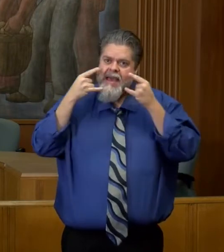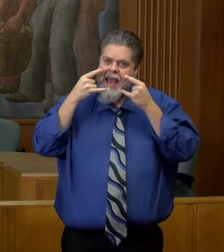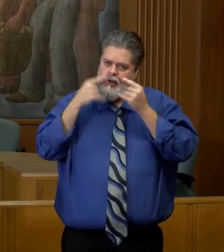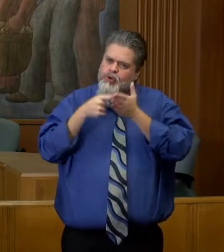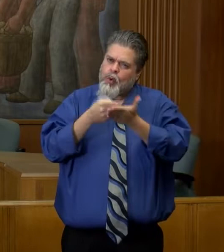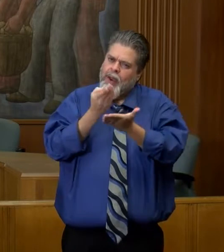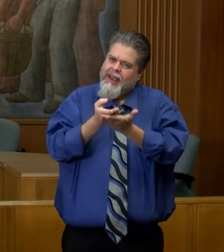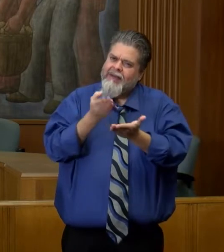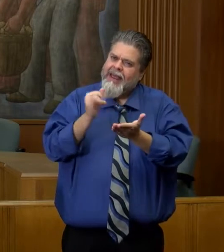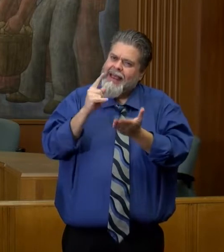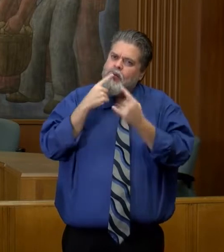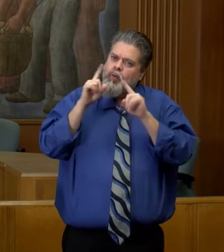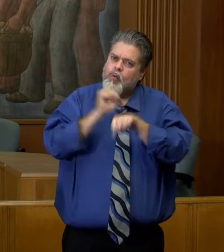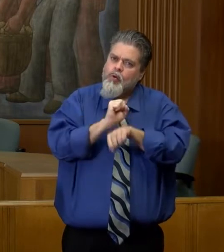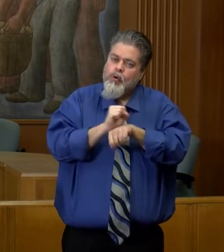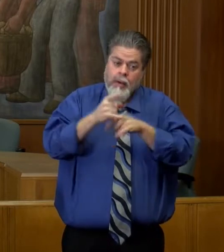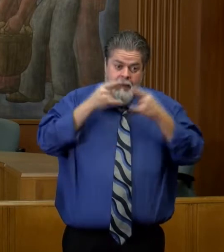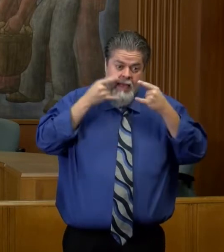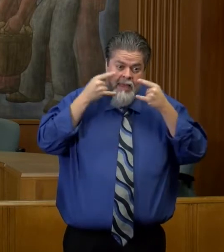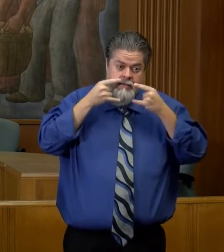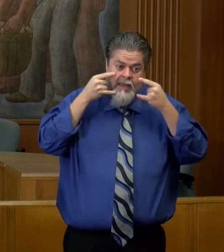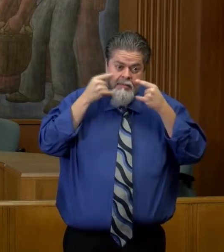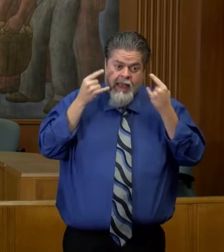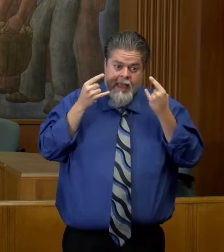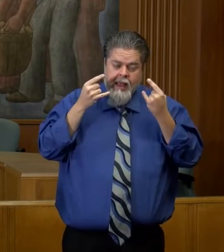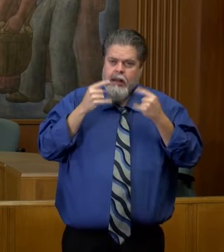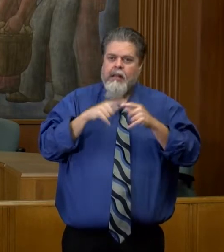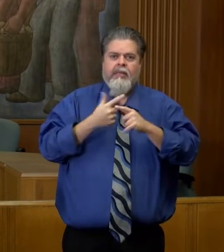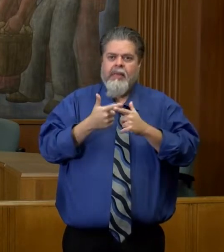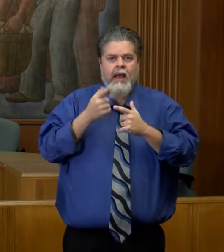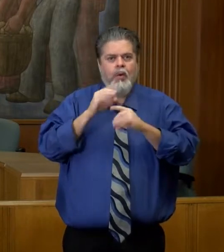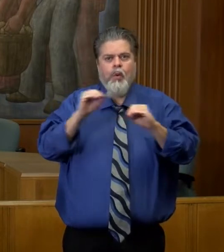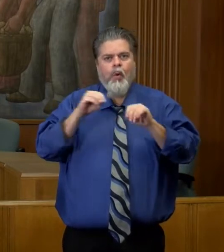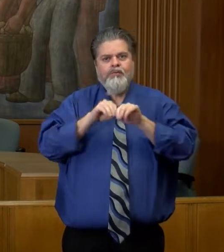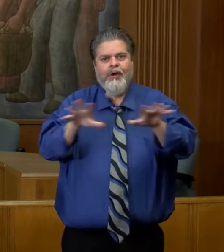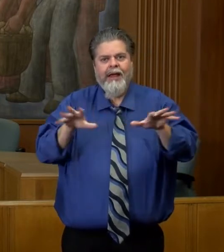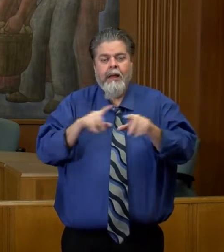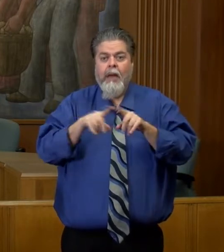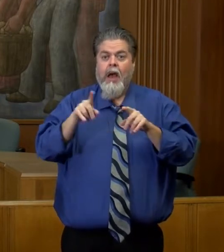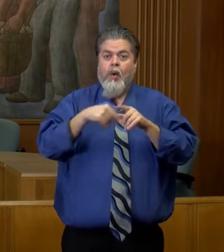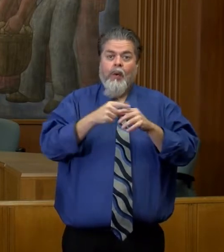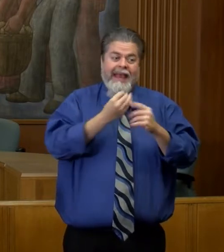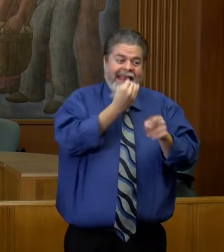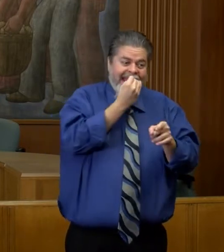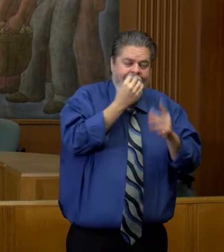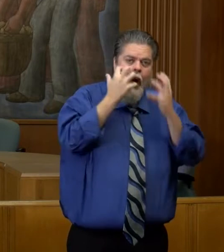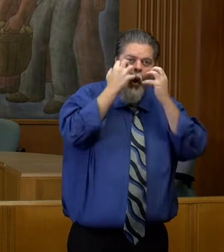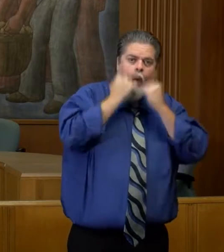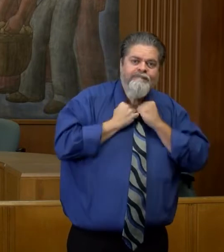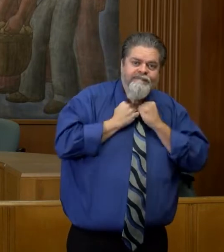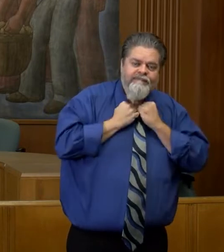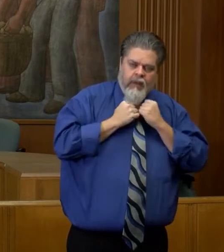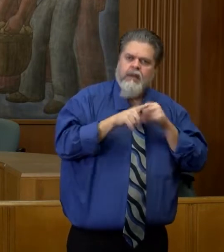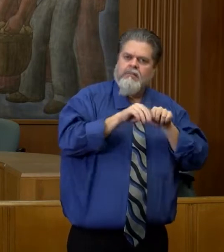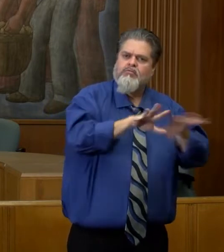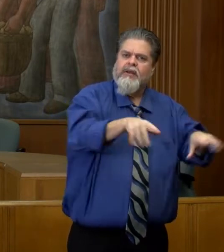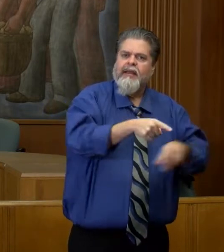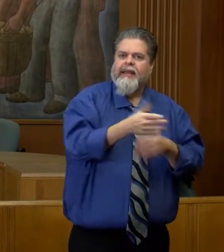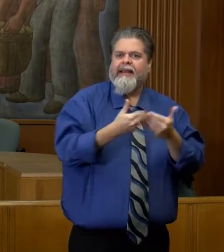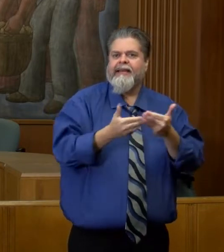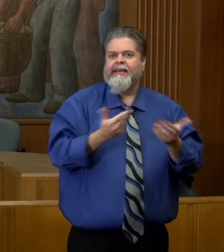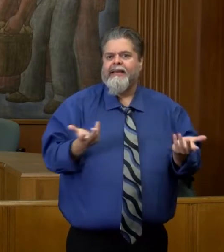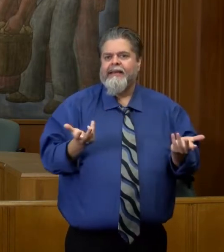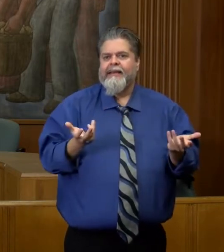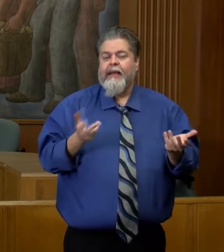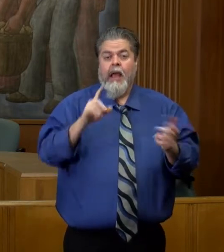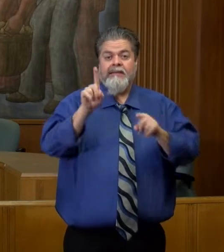we don't see the transmission. When we don't, we do. You mentioned large gatherings. That certainly is a time where one person can